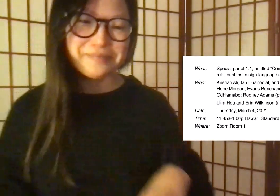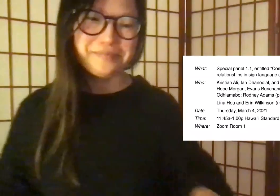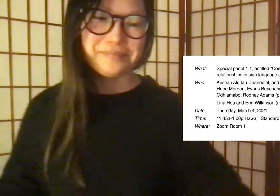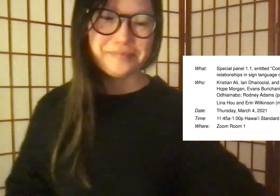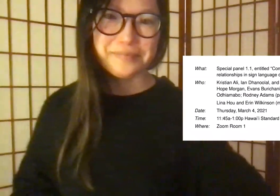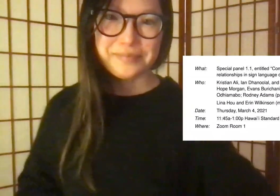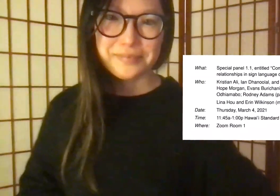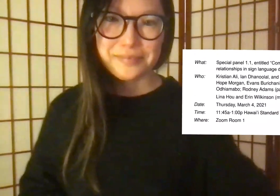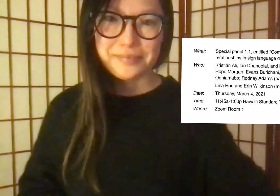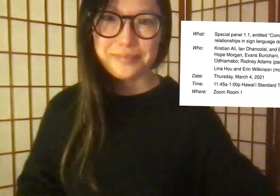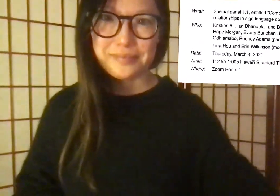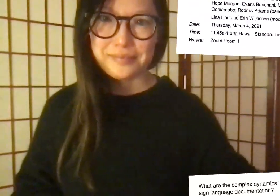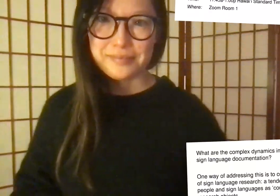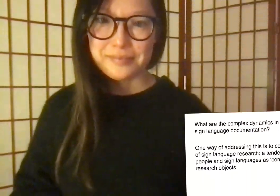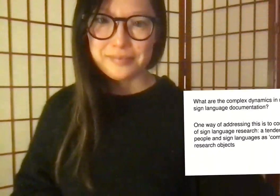I hope everything was clear.